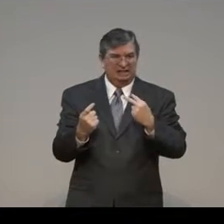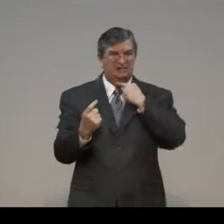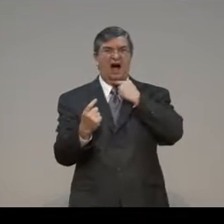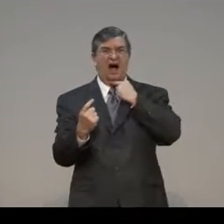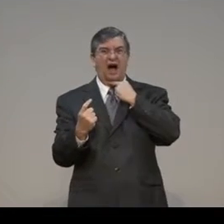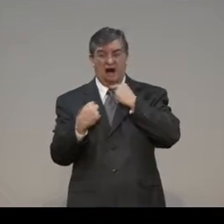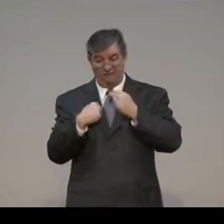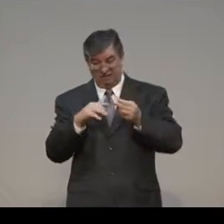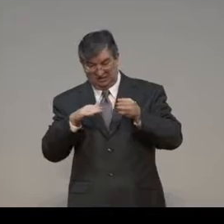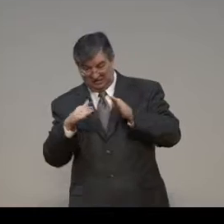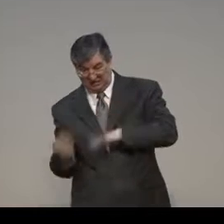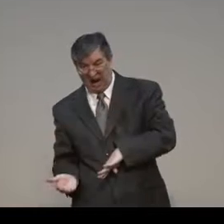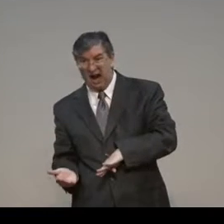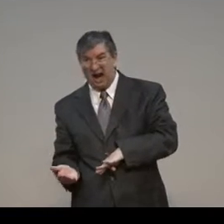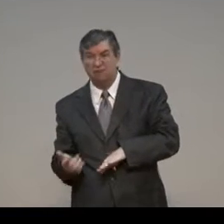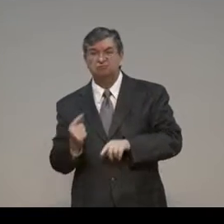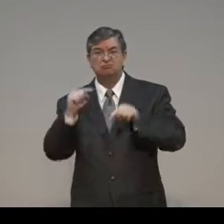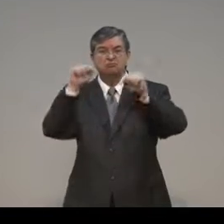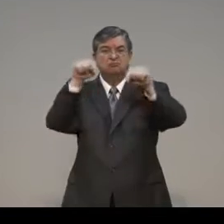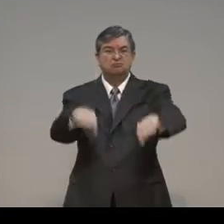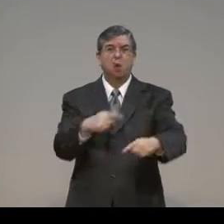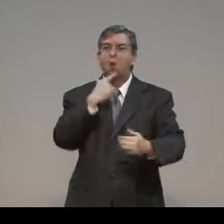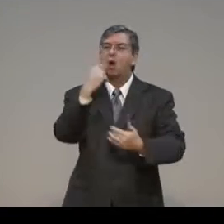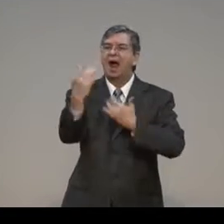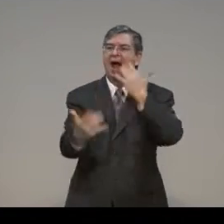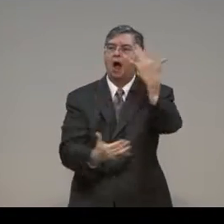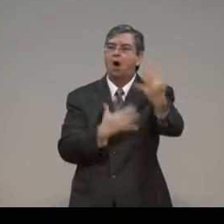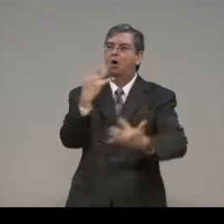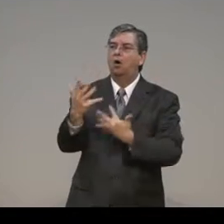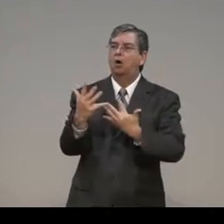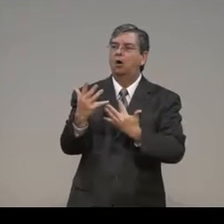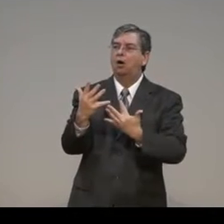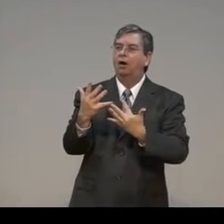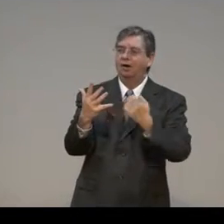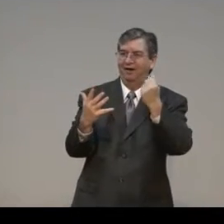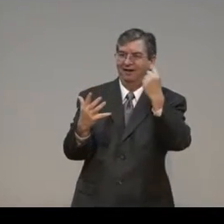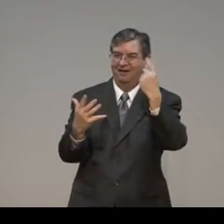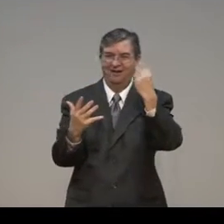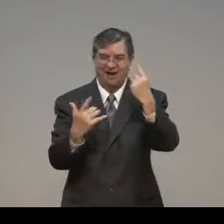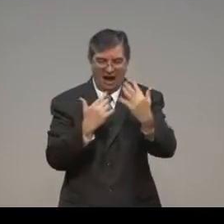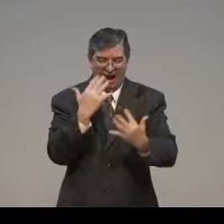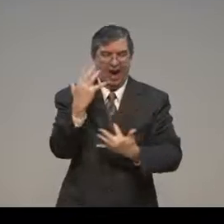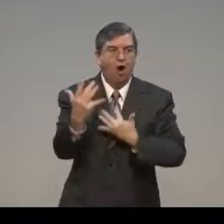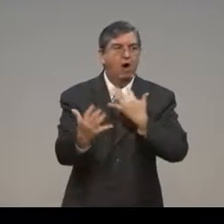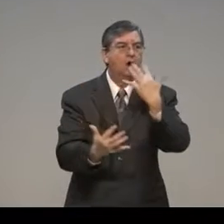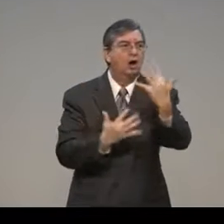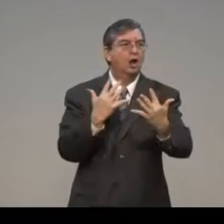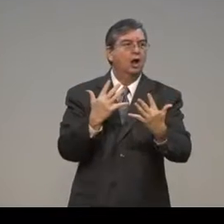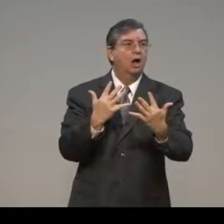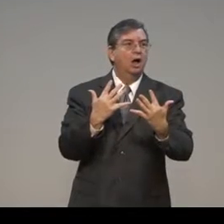Just like, as Christians, when we sin, it's possible we